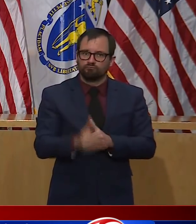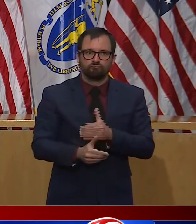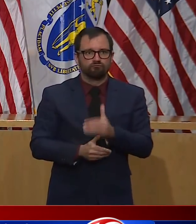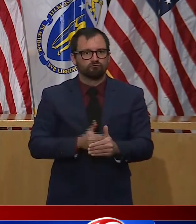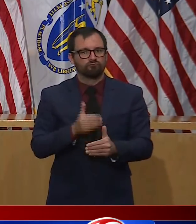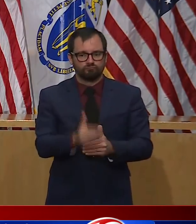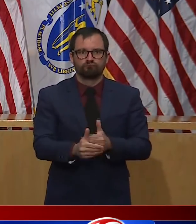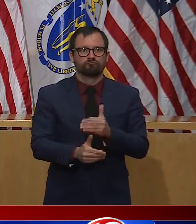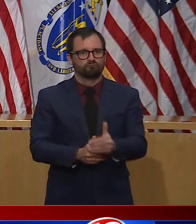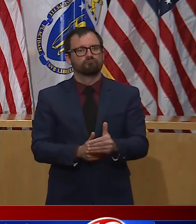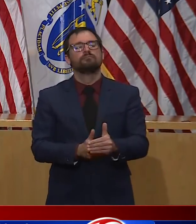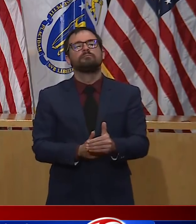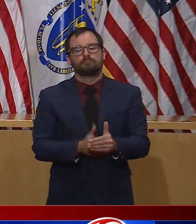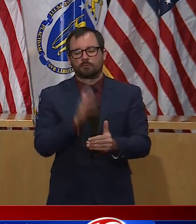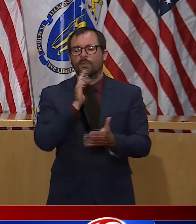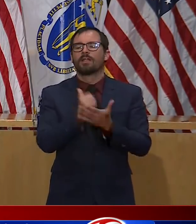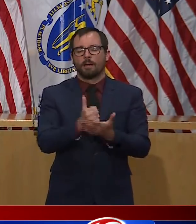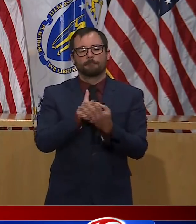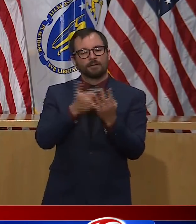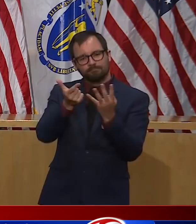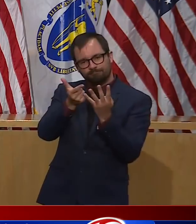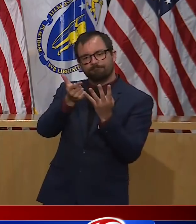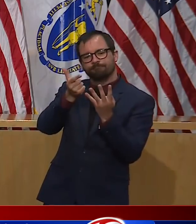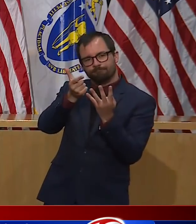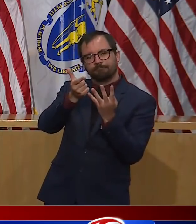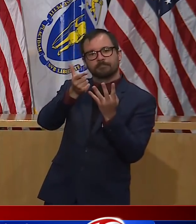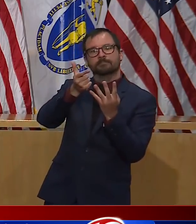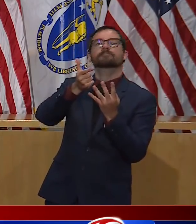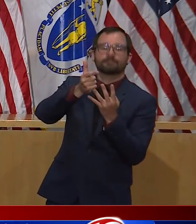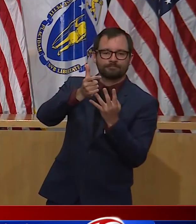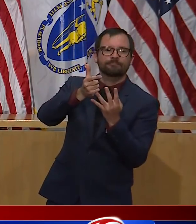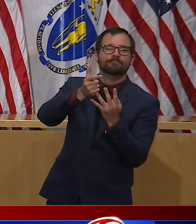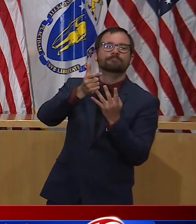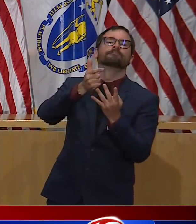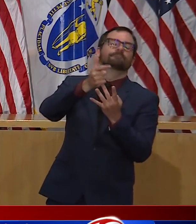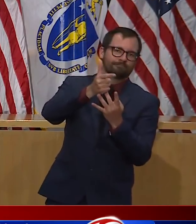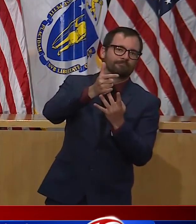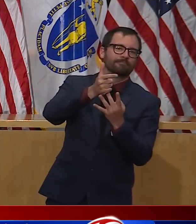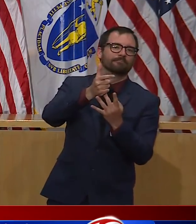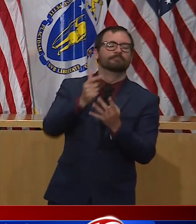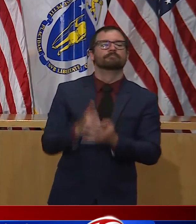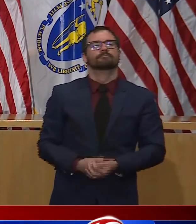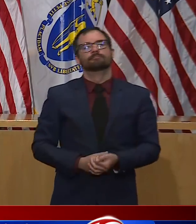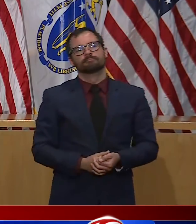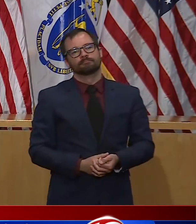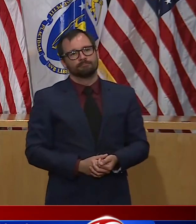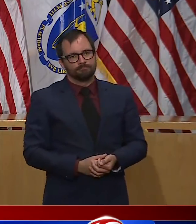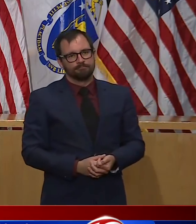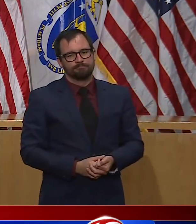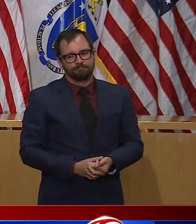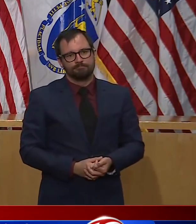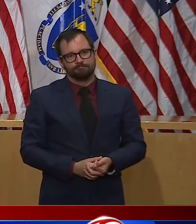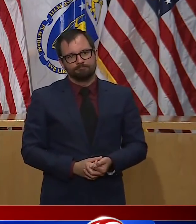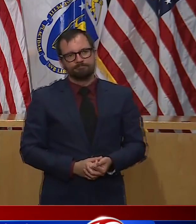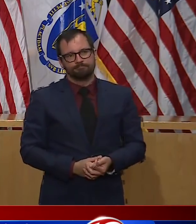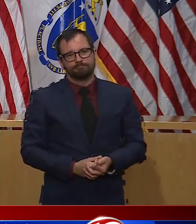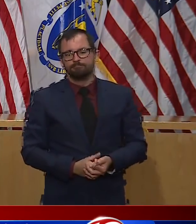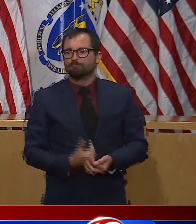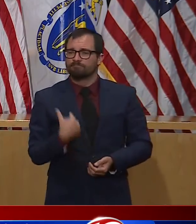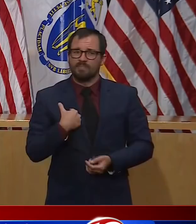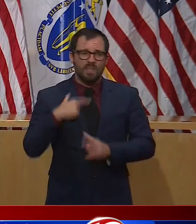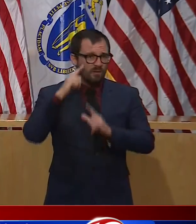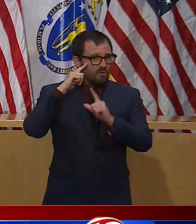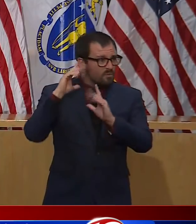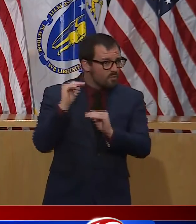You've all heard me say that we can't afford to take one step forward, only to be forced to take two steps back. I know we'd all